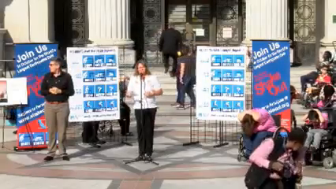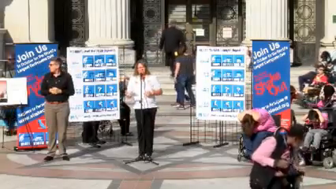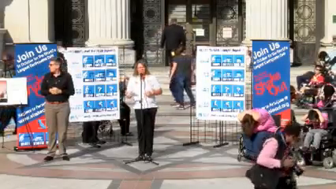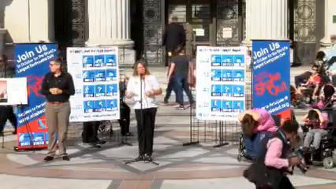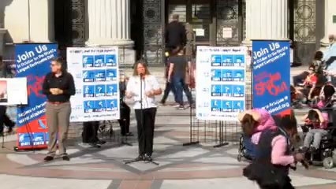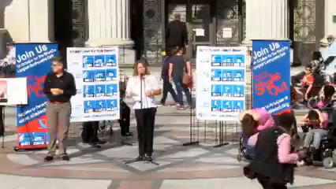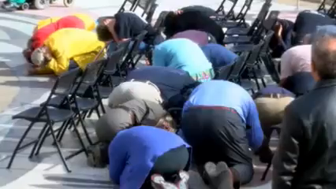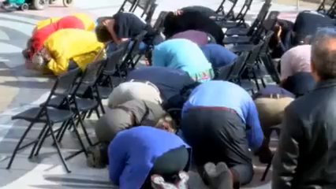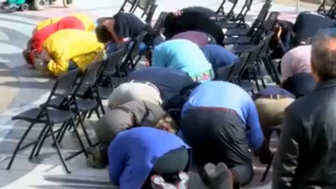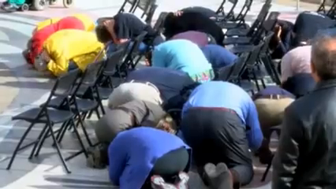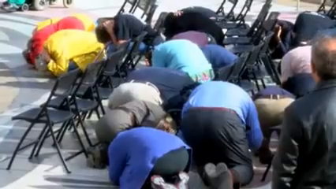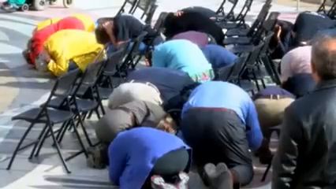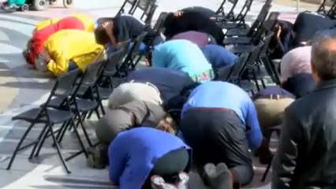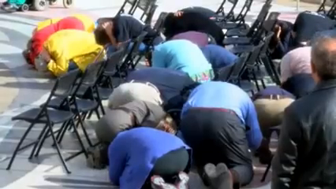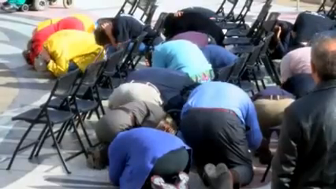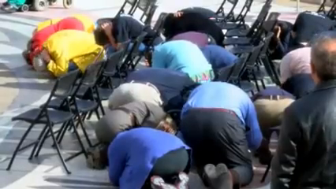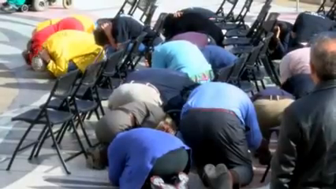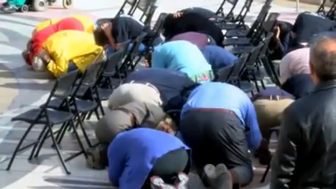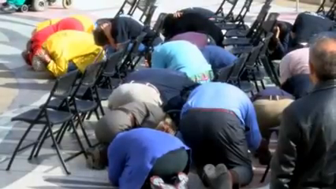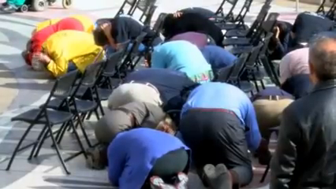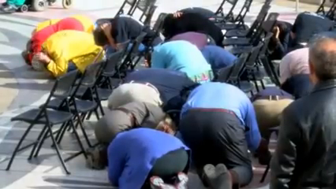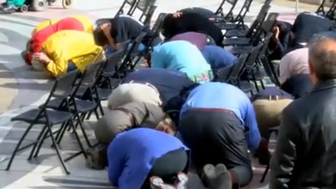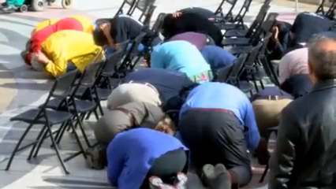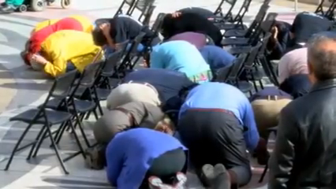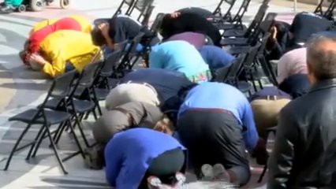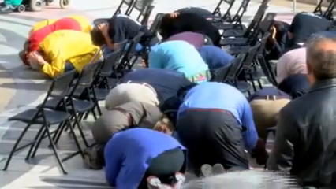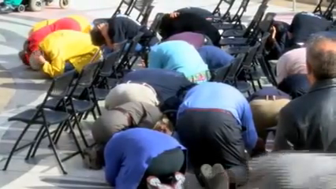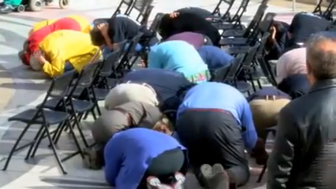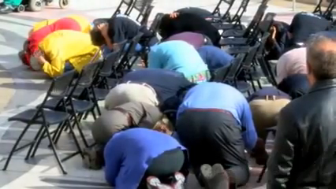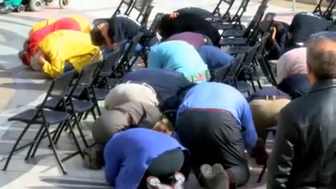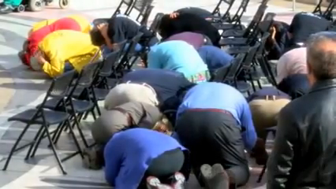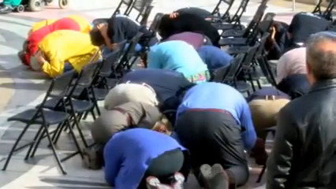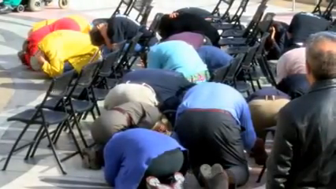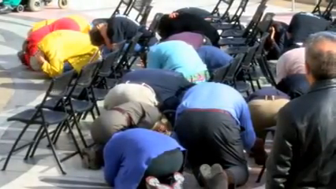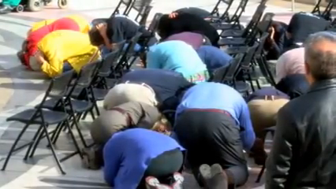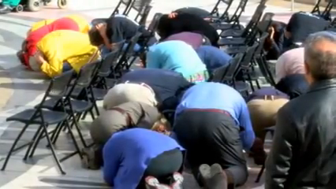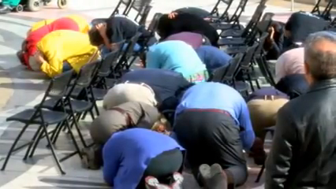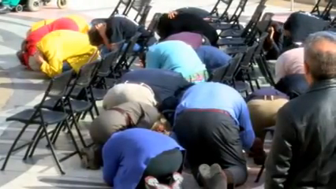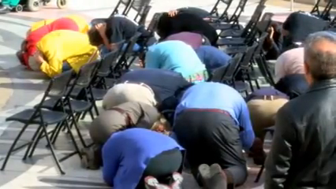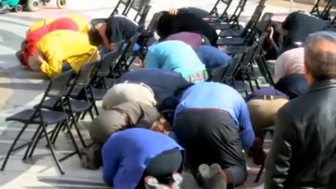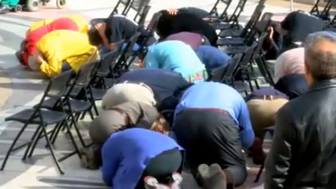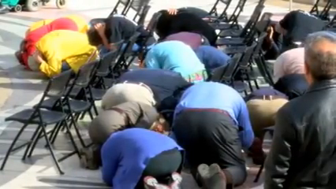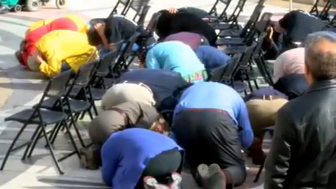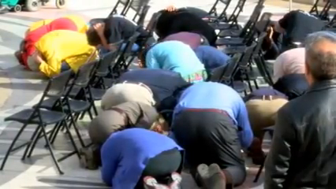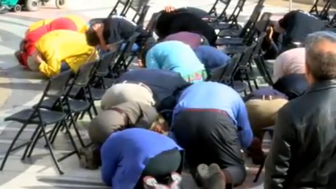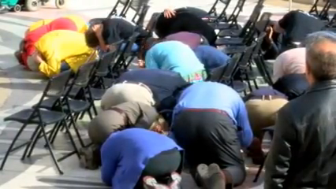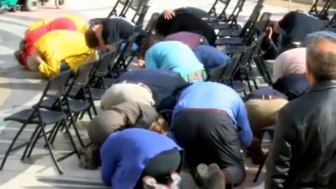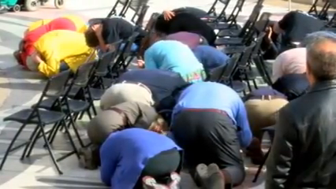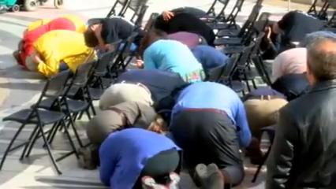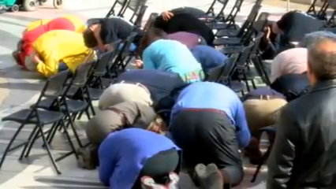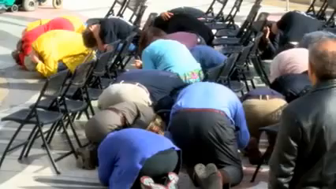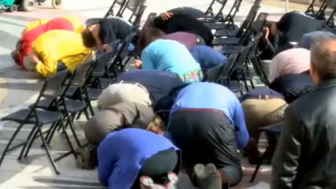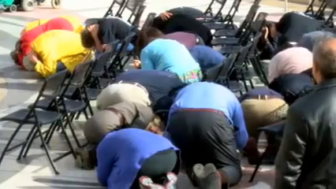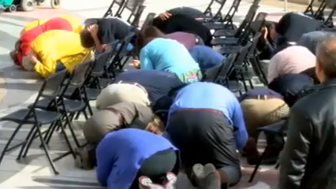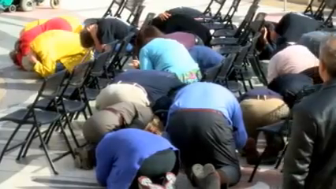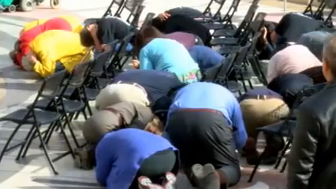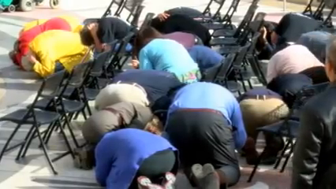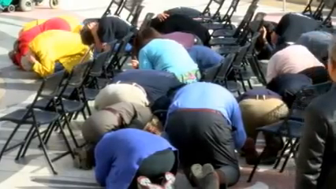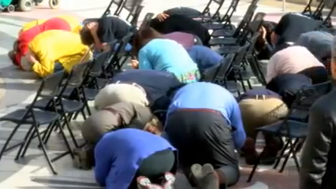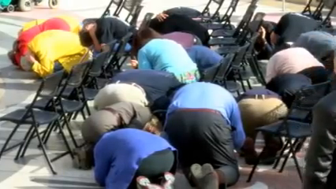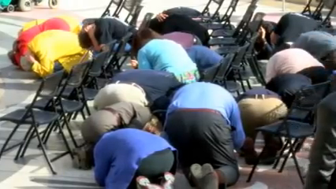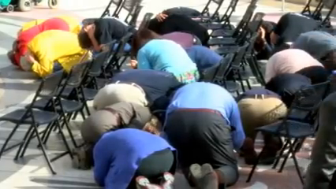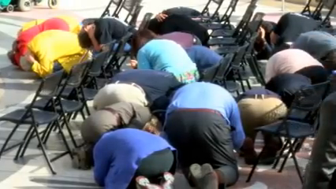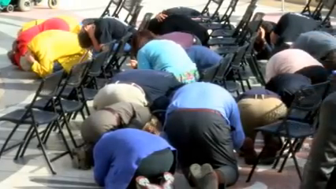we want to make sure of is you want to do this until the shaking stops. The reason we want you to drop or lock, cover, and hold